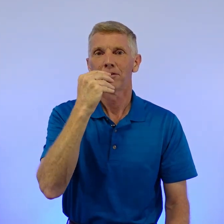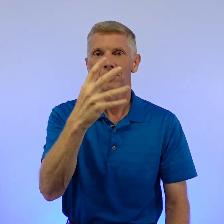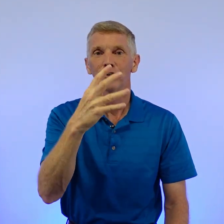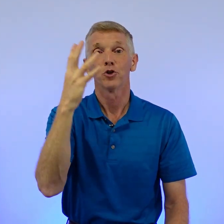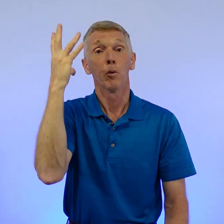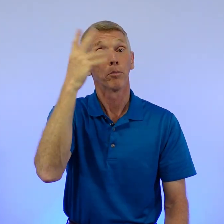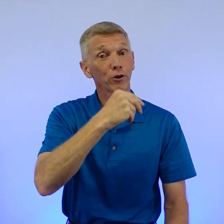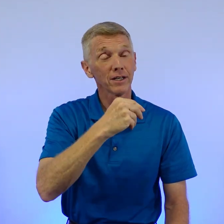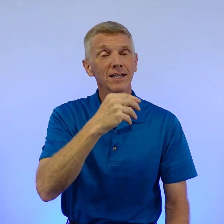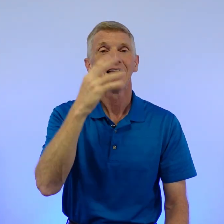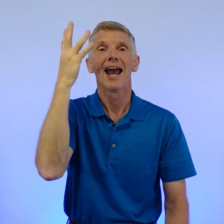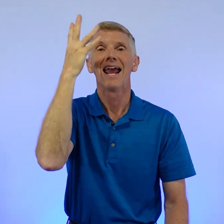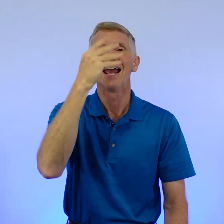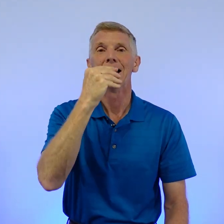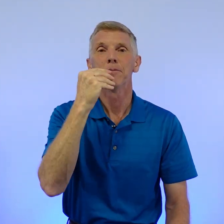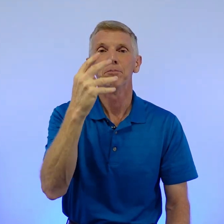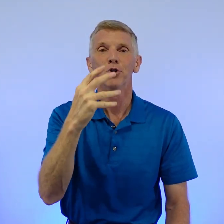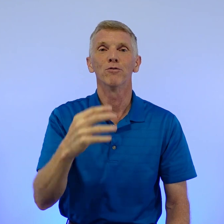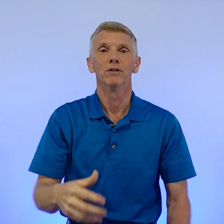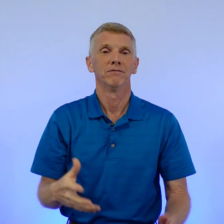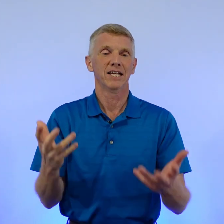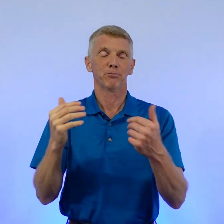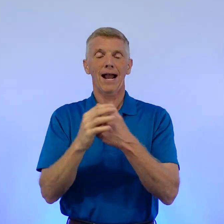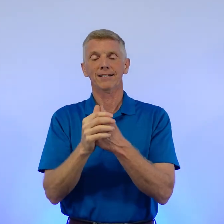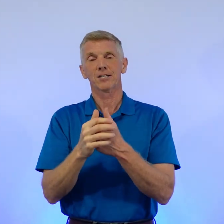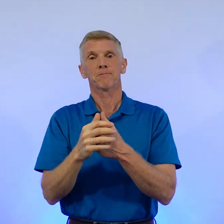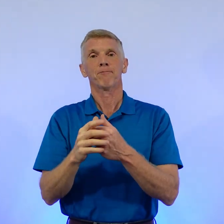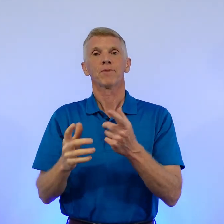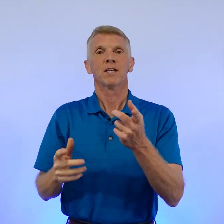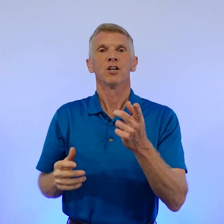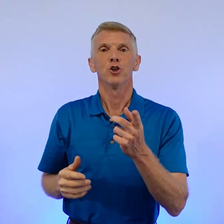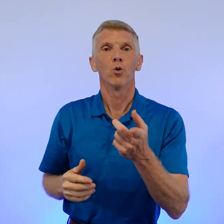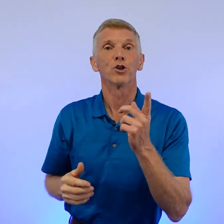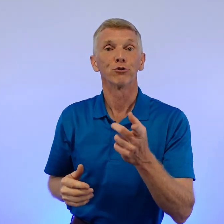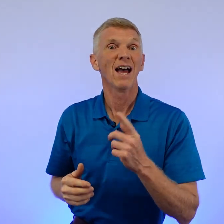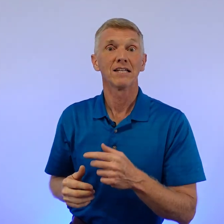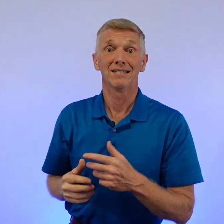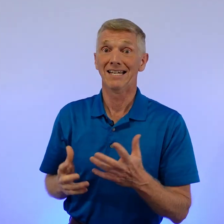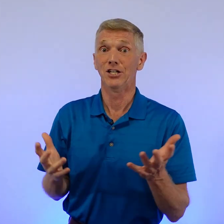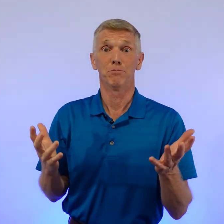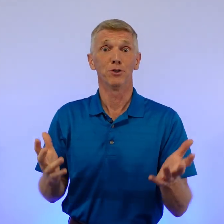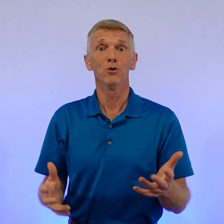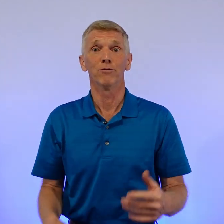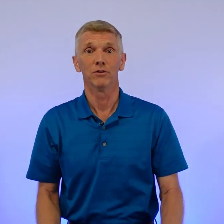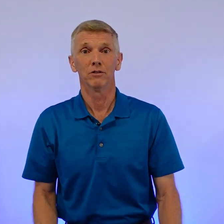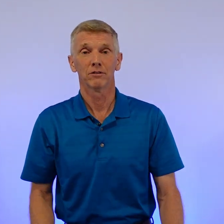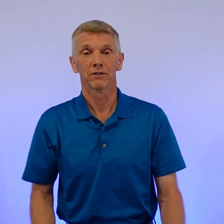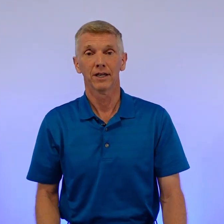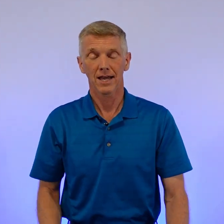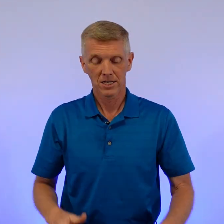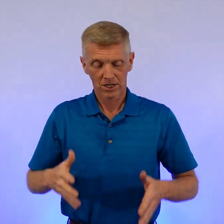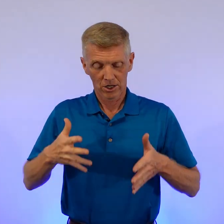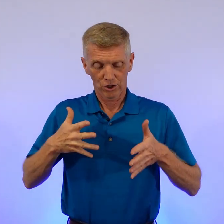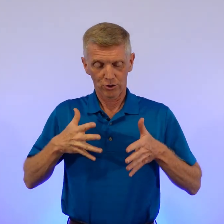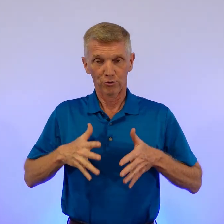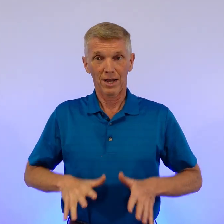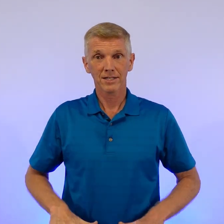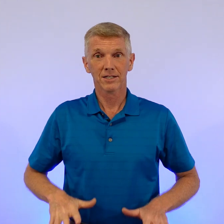So, pretty and beautiful. Let's practice. Your dress is beautiful, okay? Dress